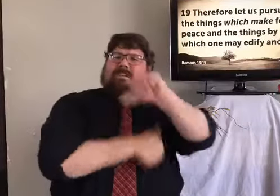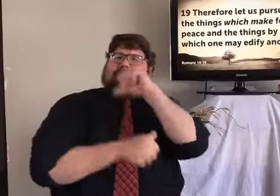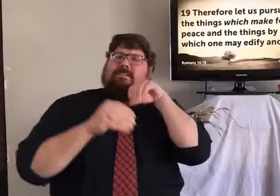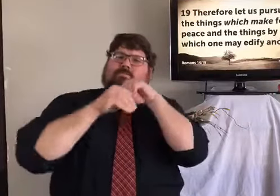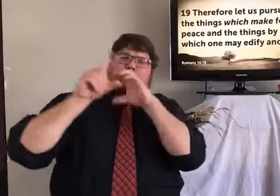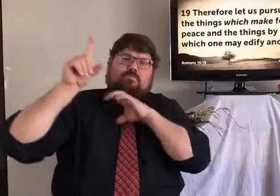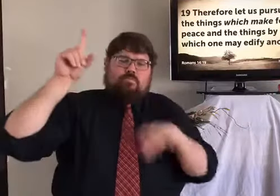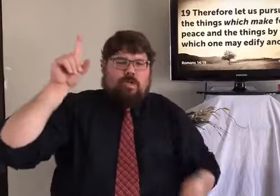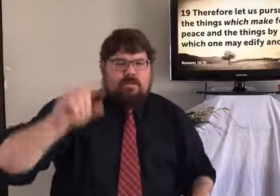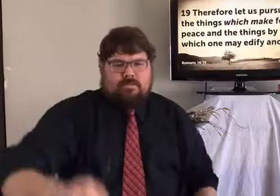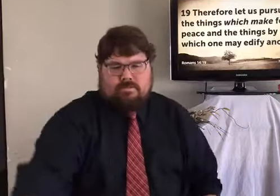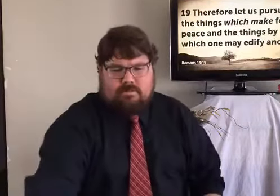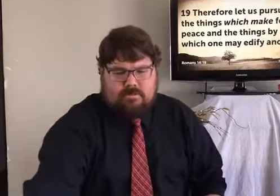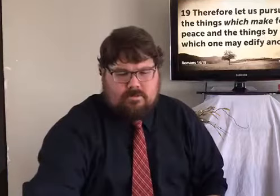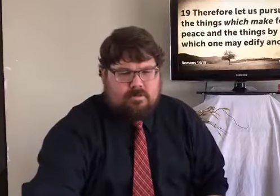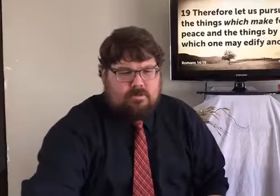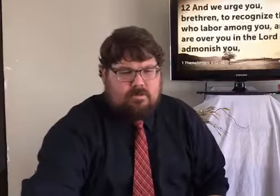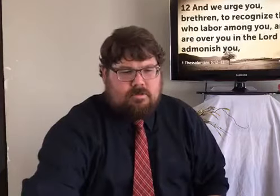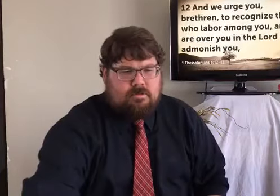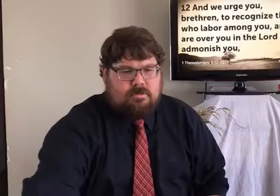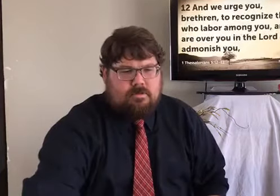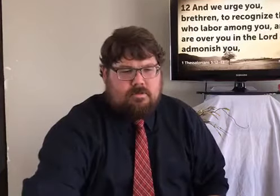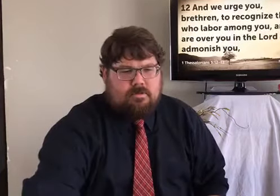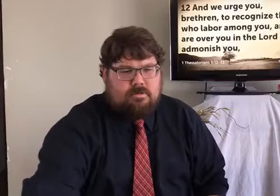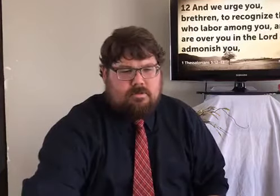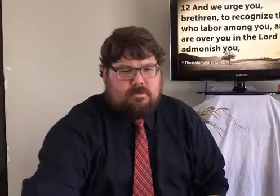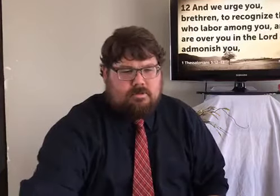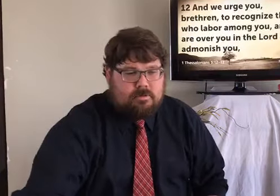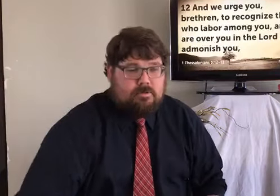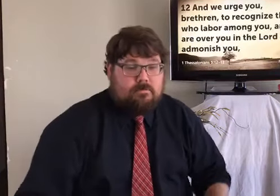that's not right. We are to seek peace, harmony in Christ.